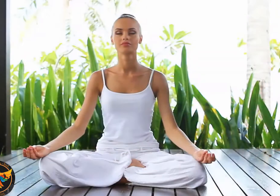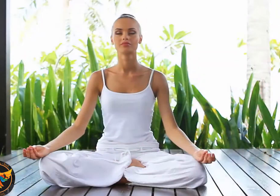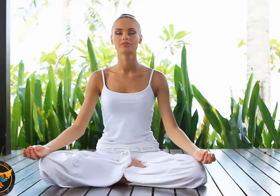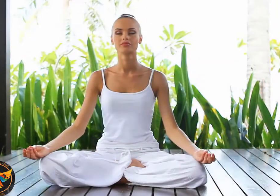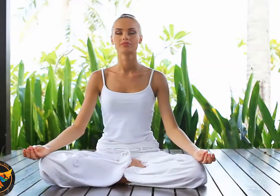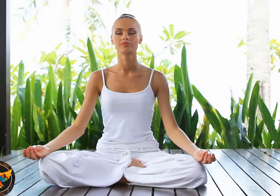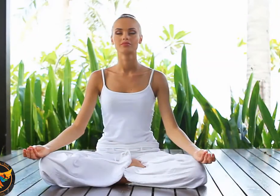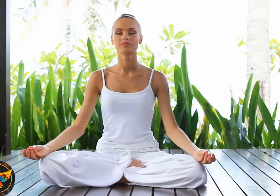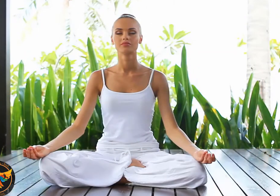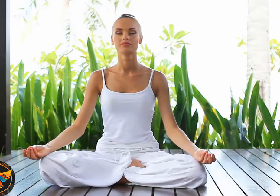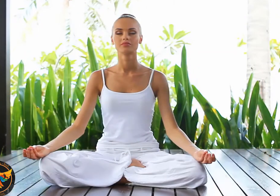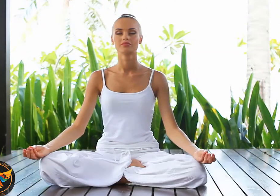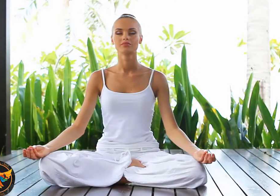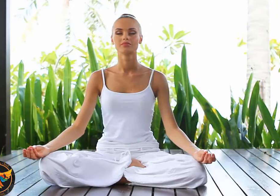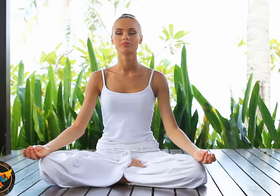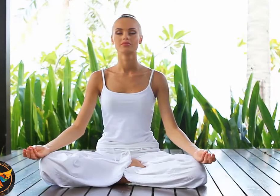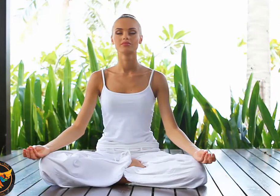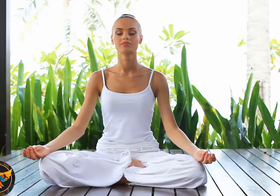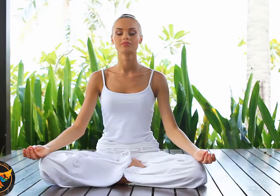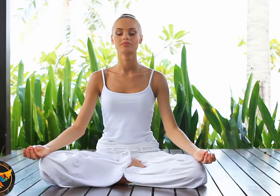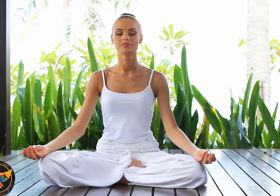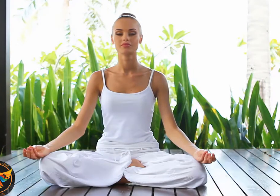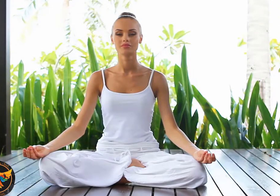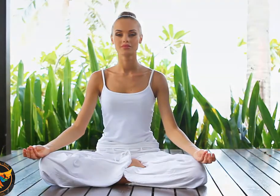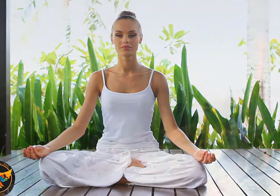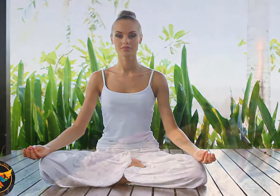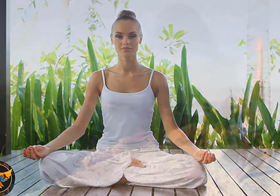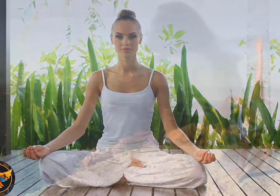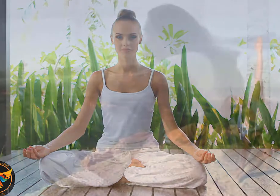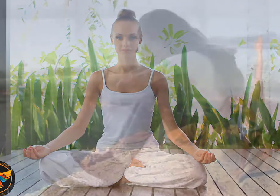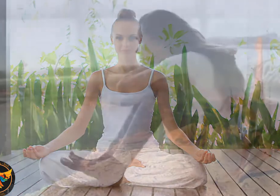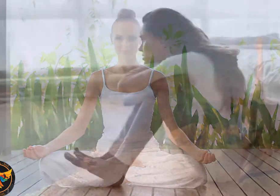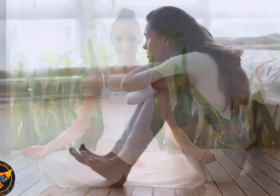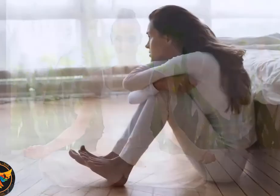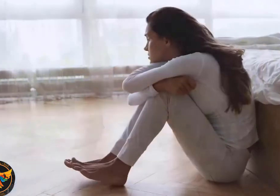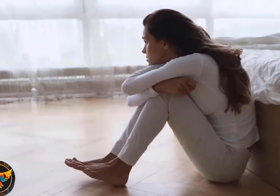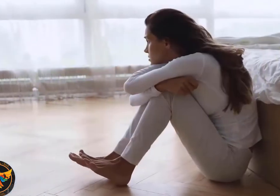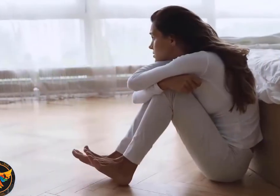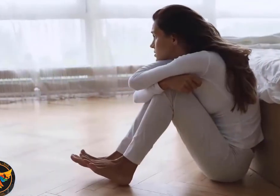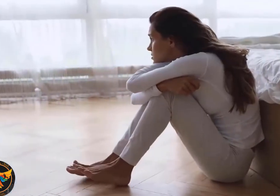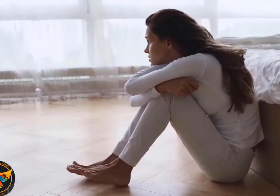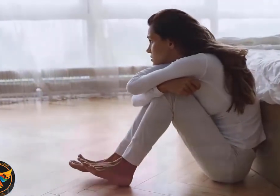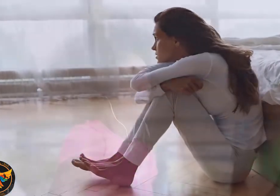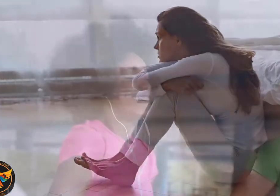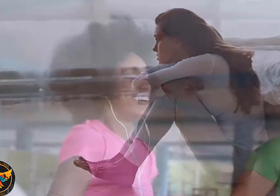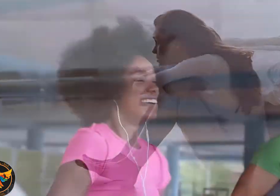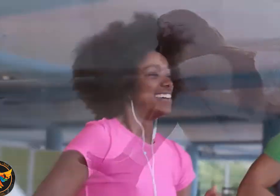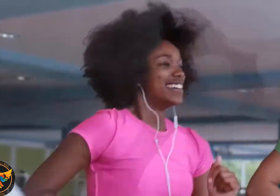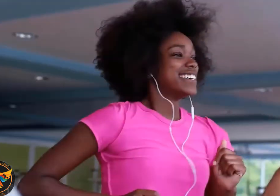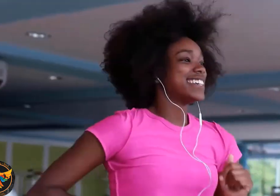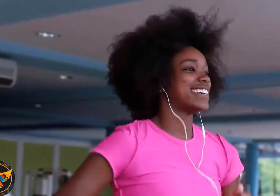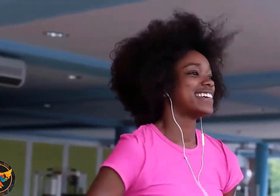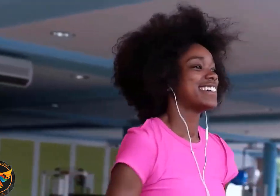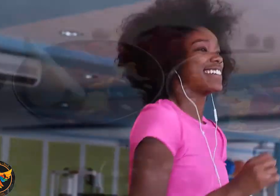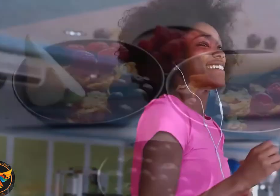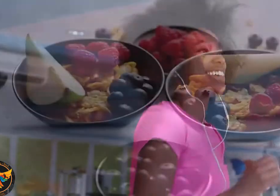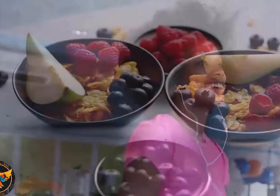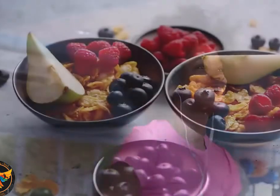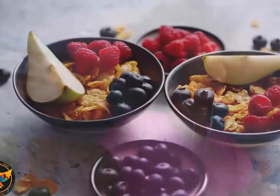not all. John also goes even further into more focused areas such as anxiety, depression, weight loss, and fitness.